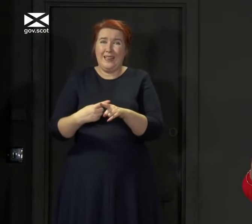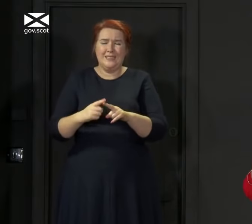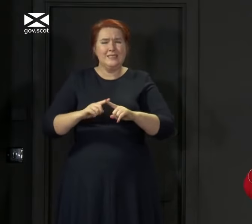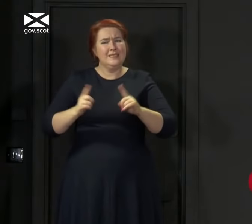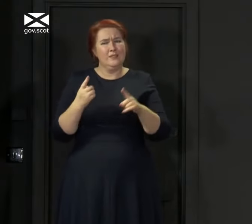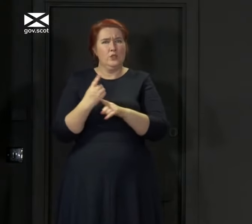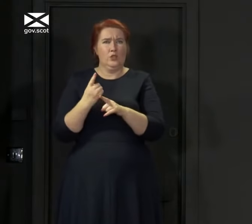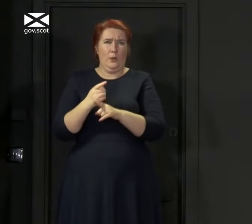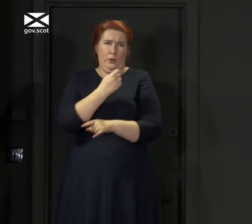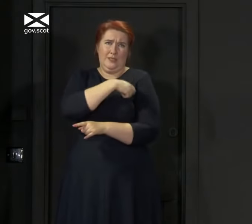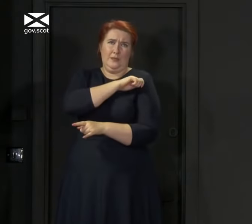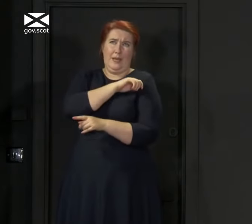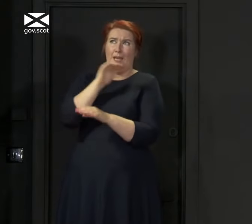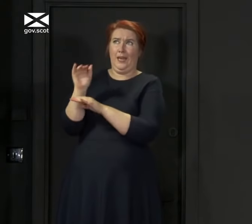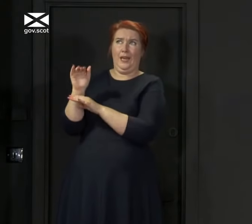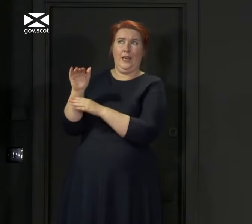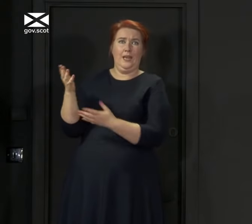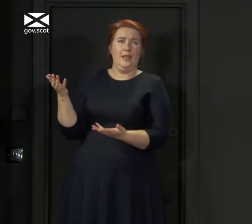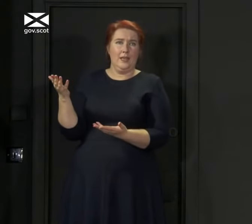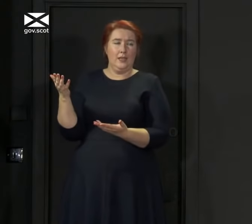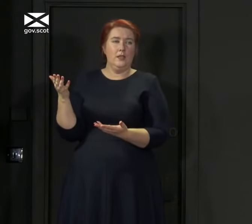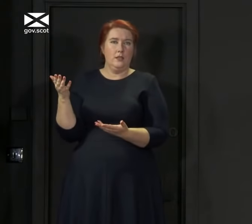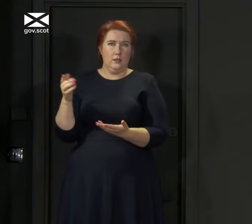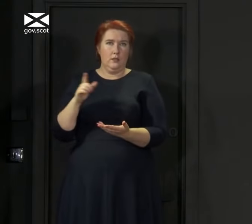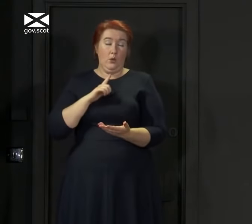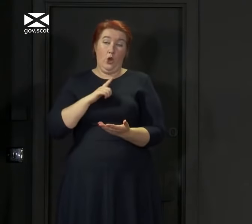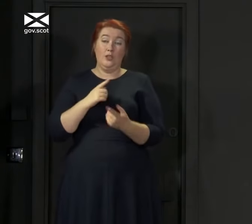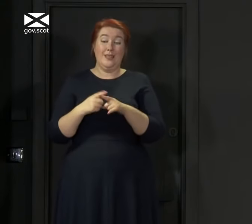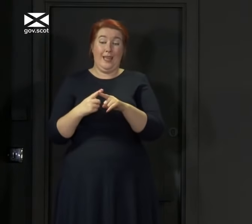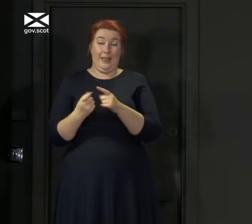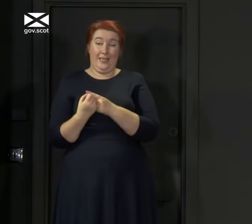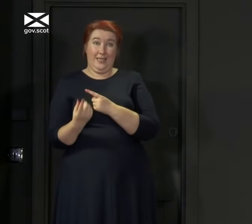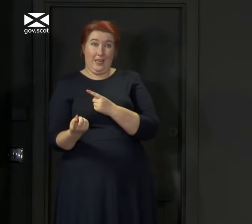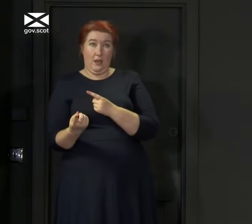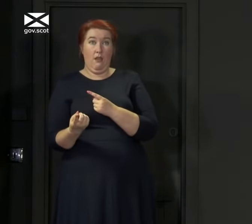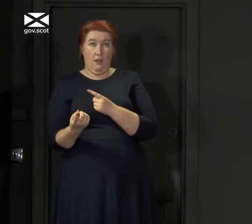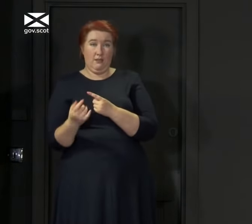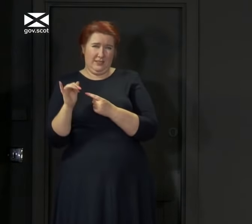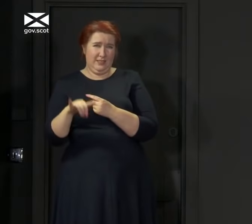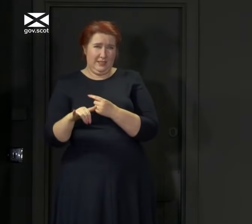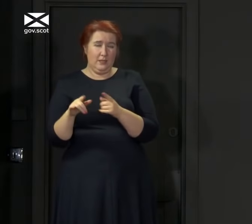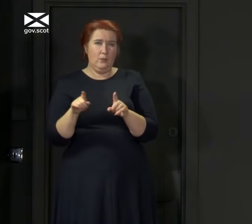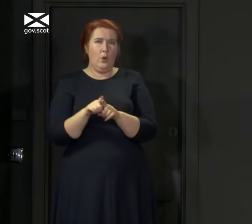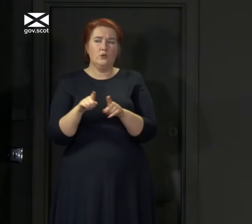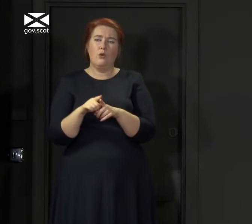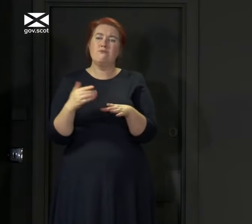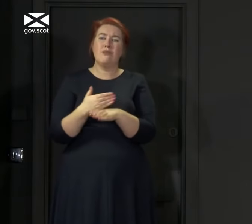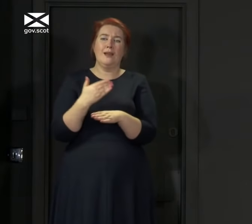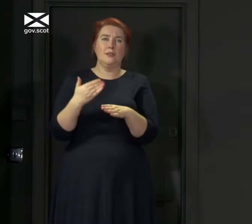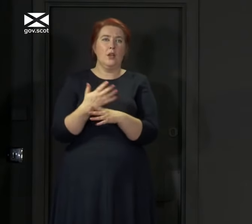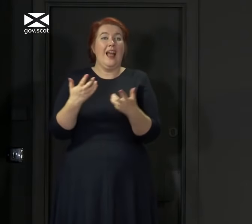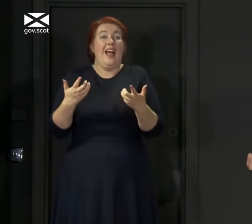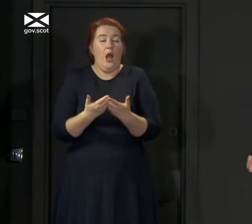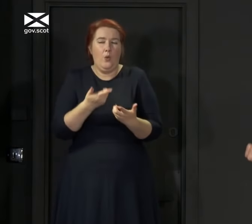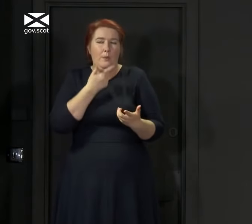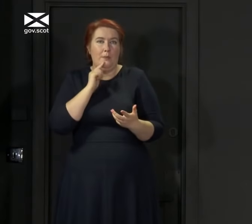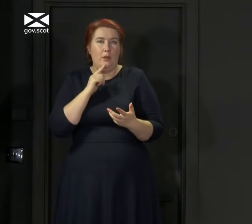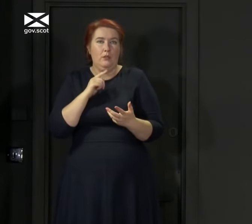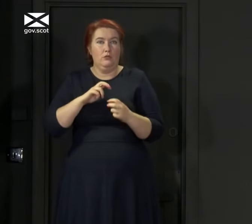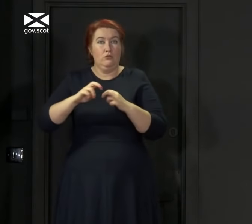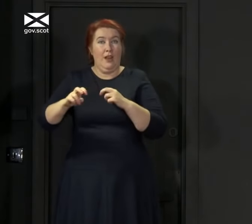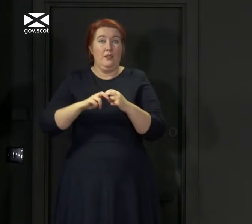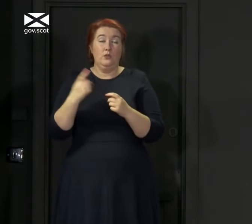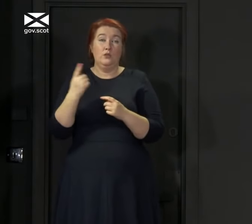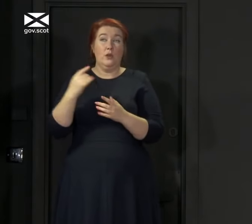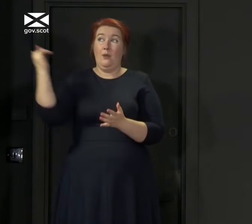talking about Spain. And that's not just because obviously England is our closest neighbour, but it's about the practical ways in which people travel. So if somebody flies